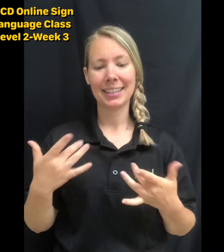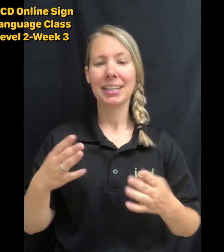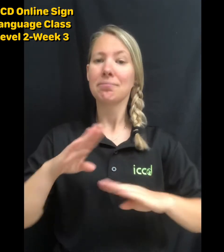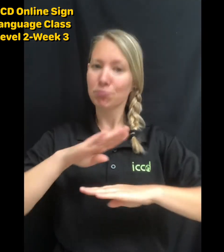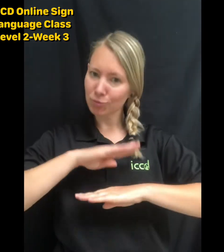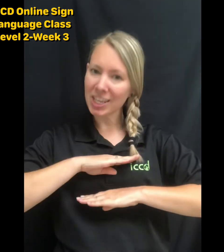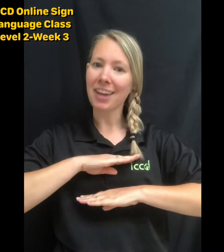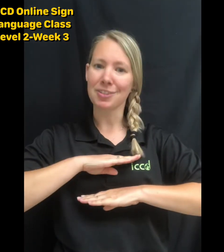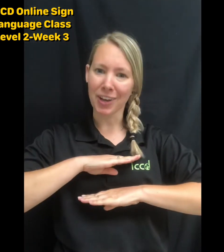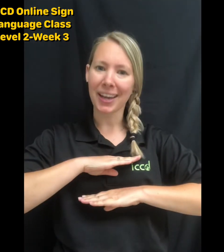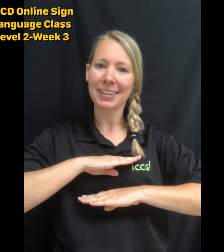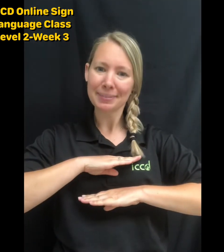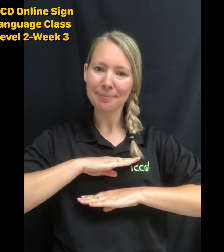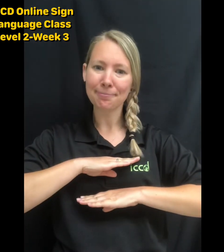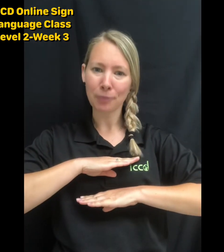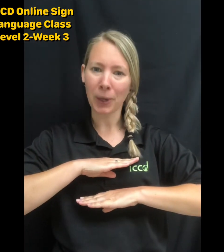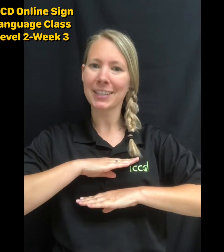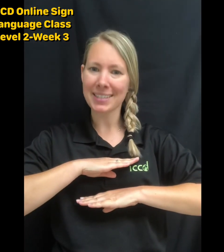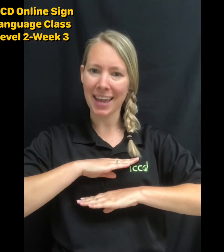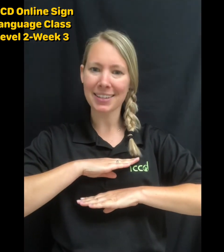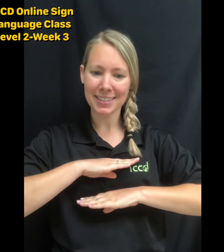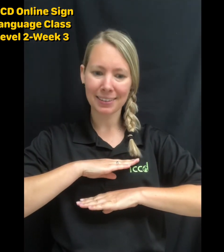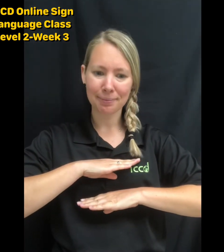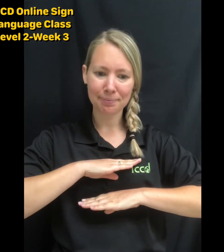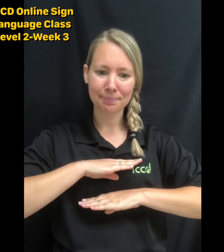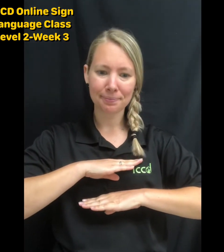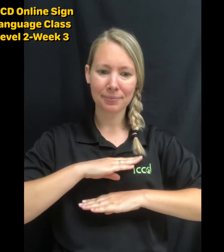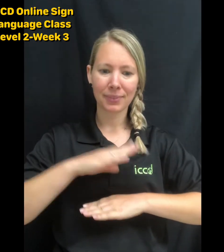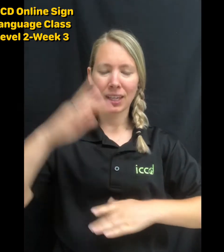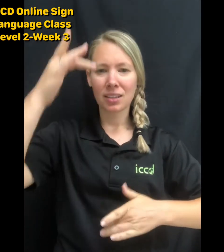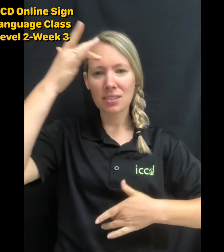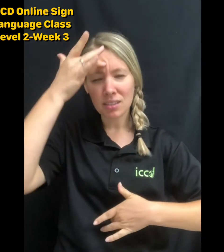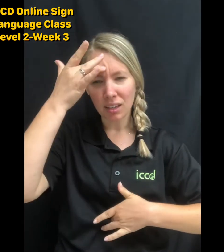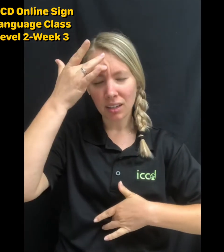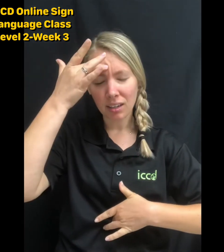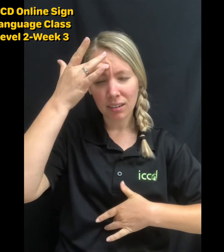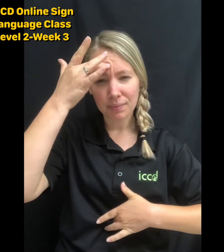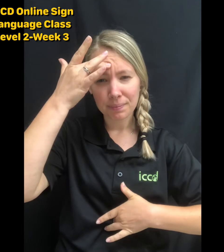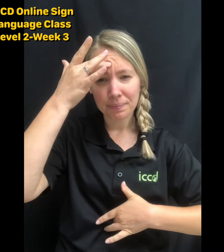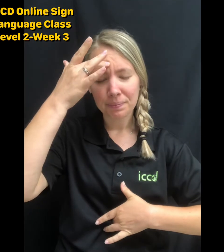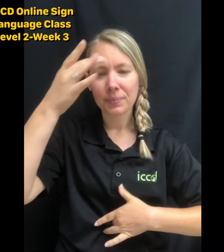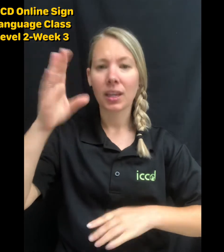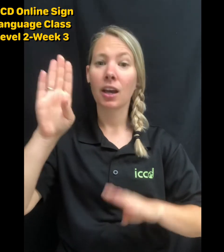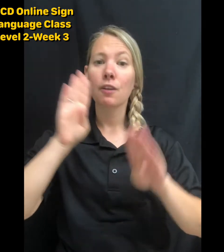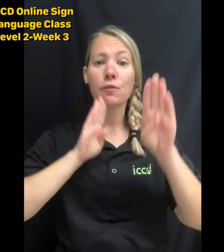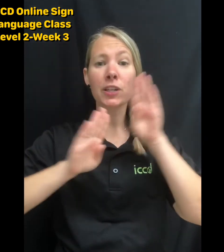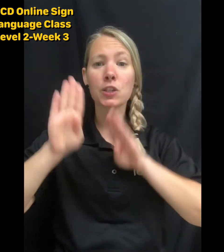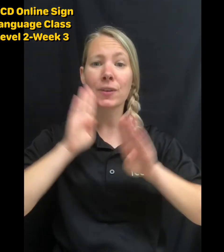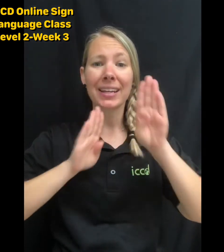Satisfied. Or content. Sick. Frustrated.